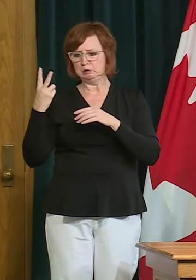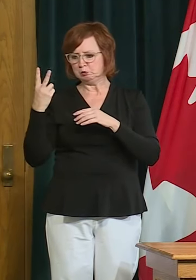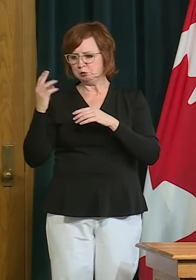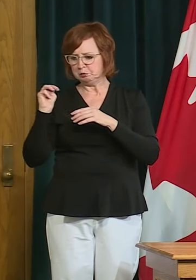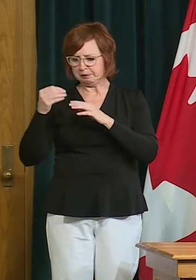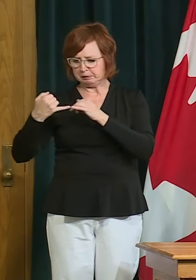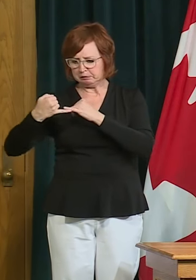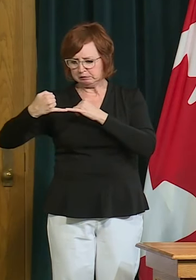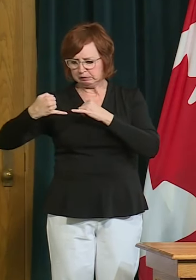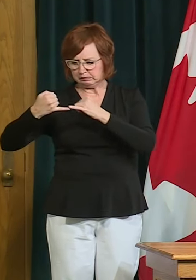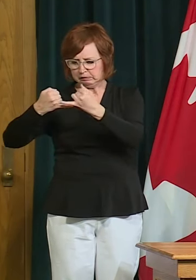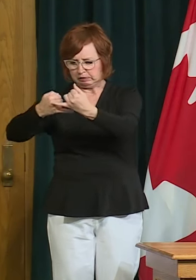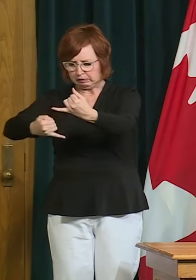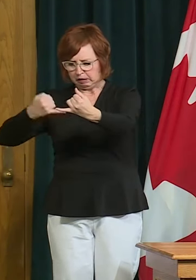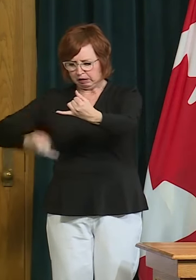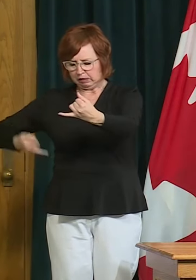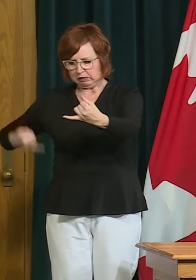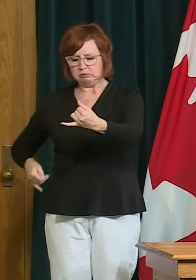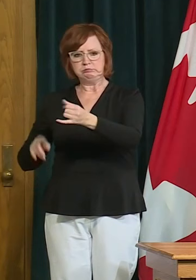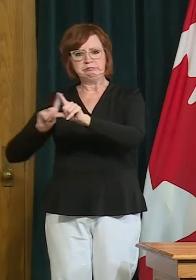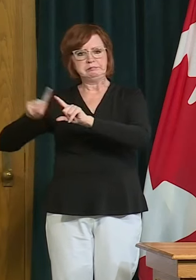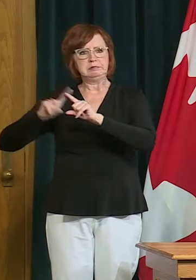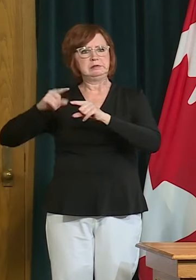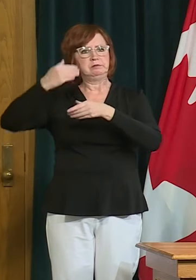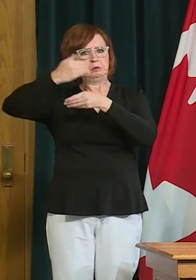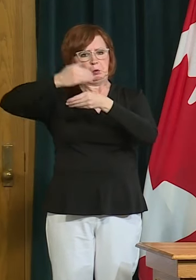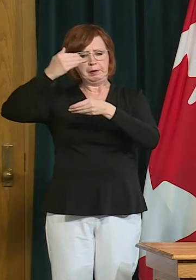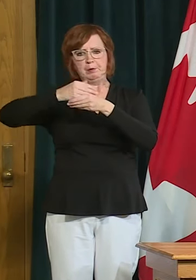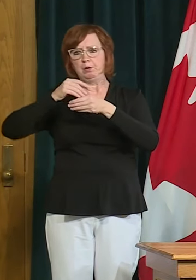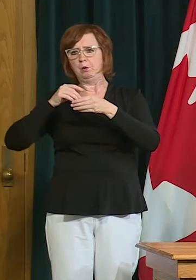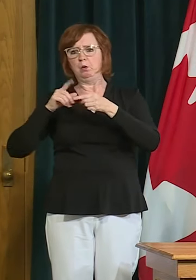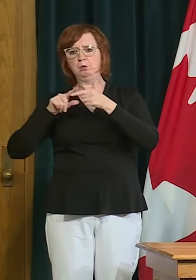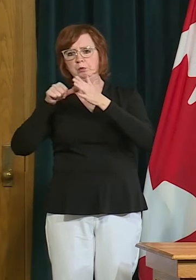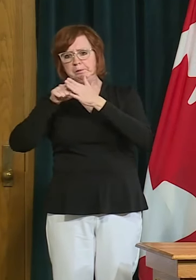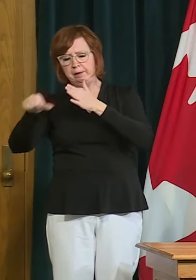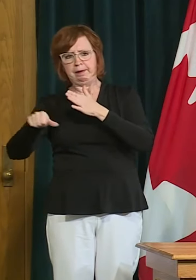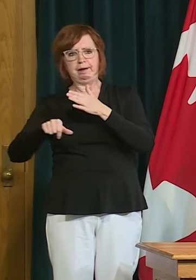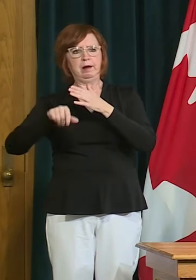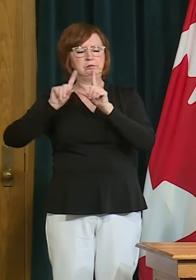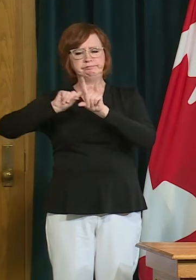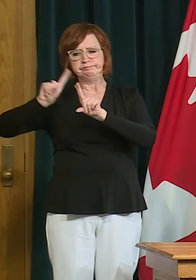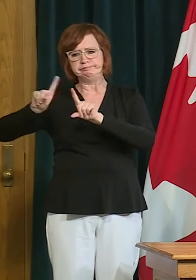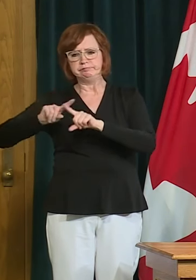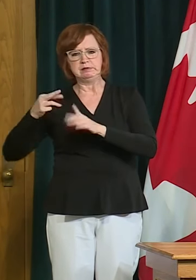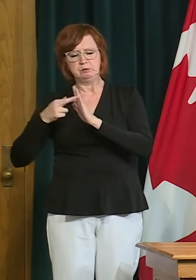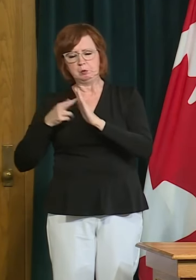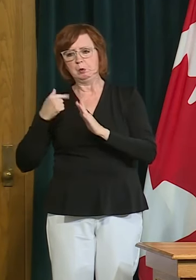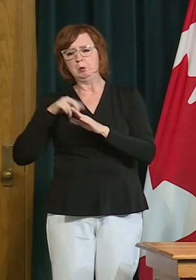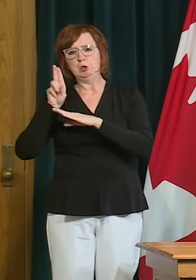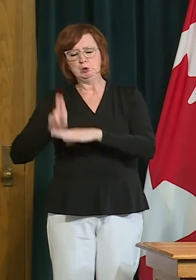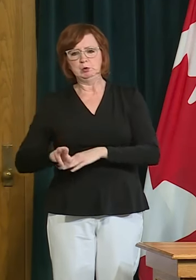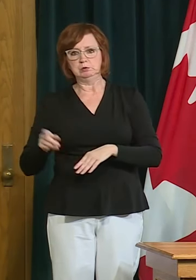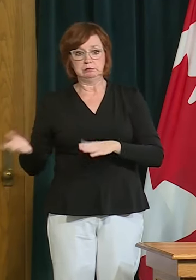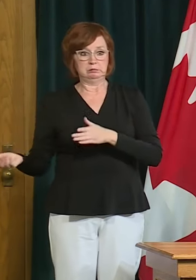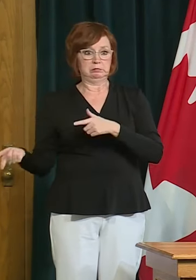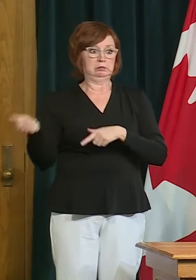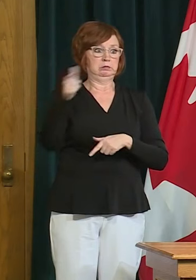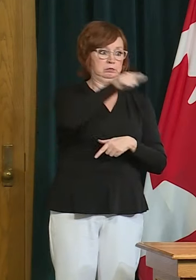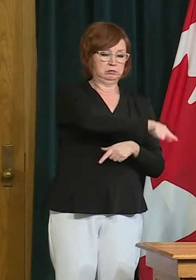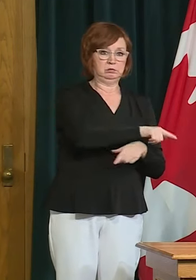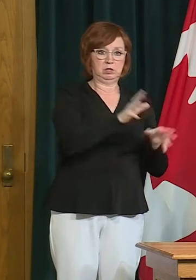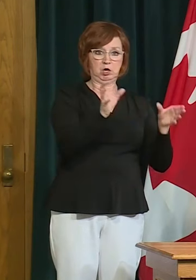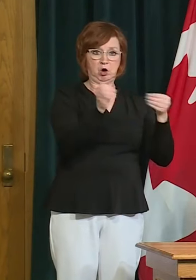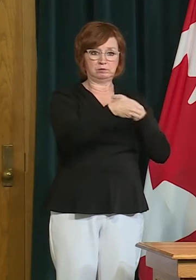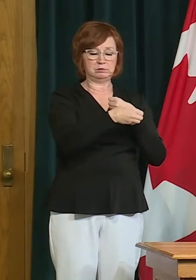a plan would look like for bringing back uh many government employees that are are working from home ensuring that uh